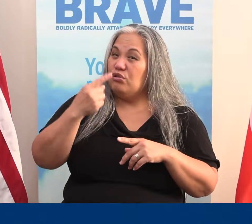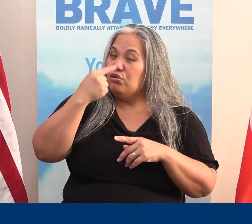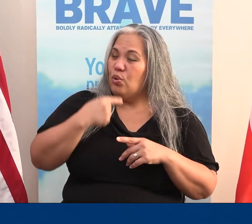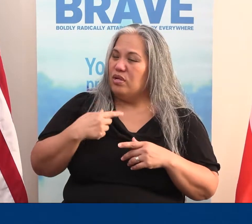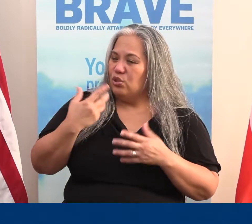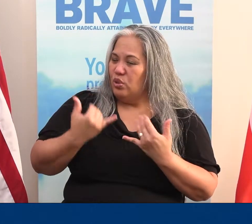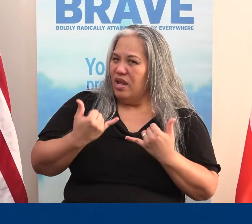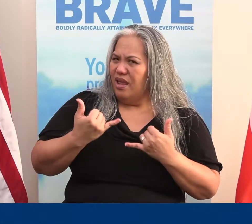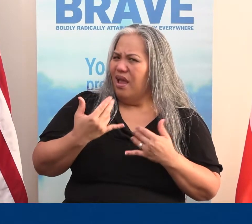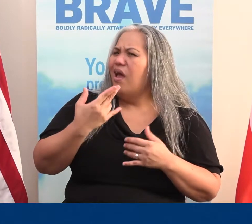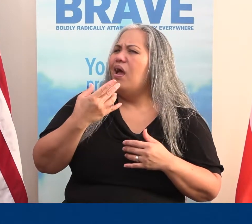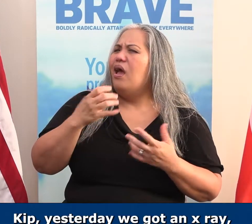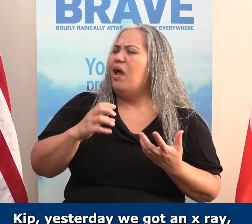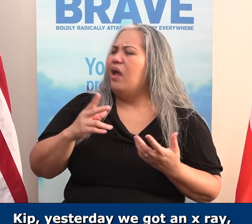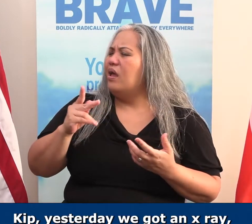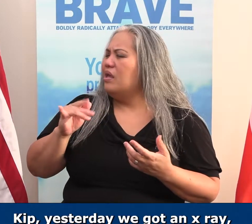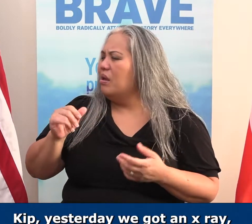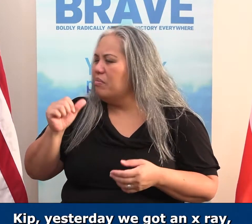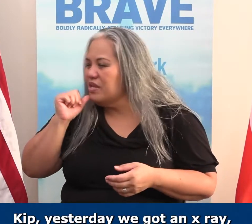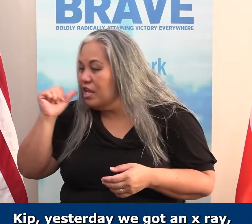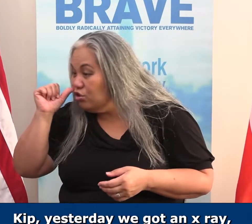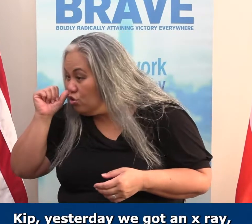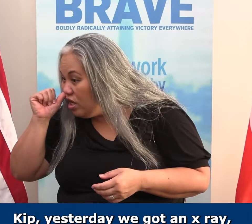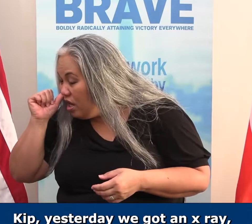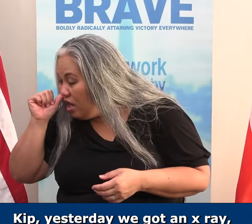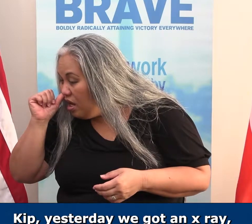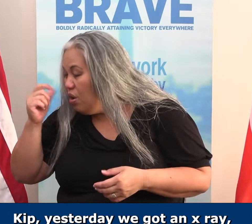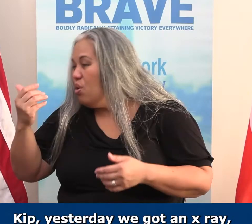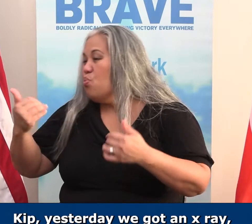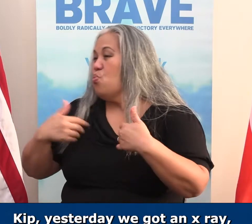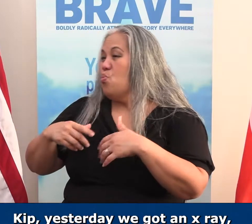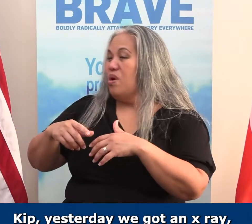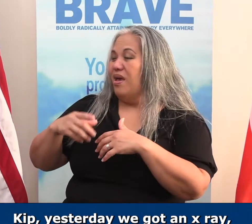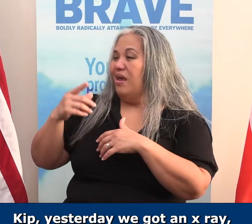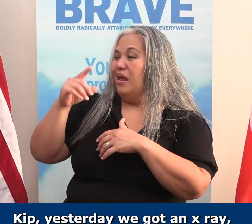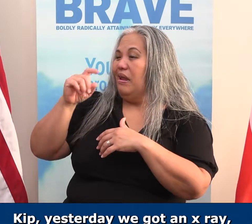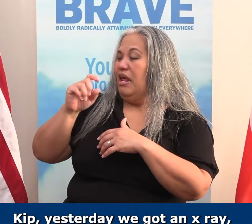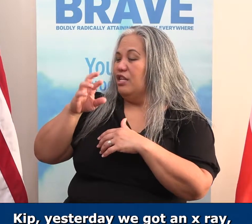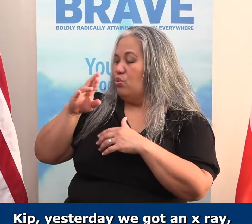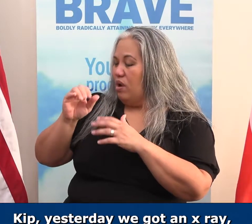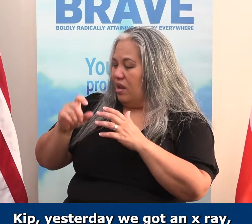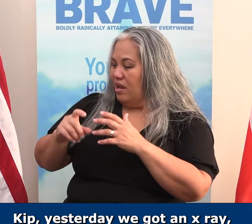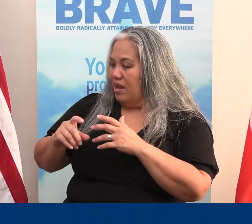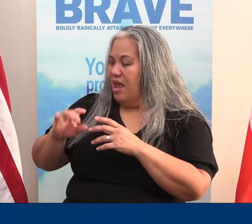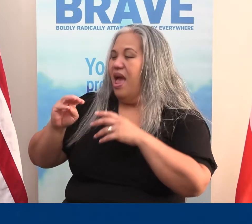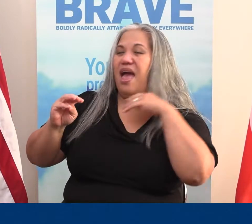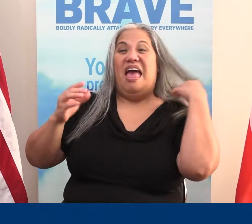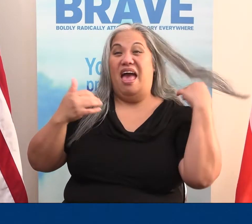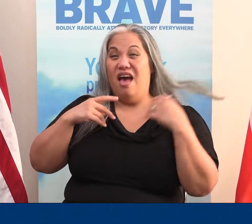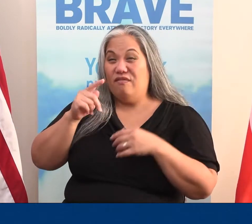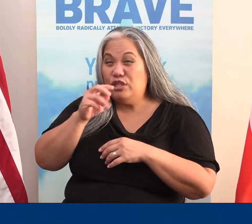Hey, Kip, yesterday we got an x-ray, we found a malignant tumor in your brain,